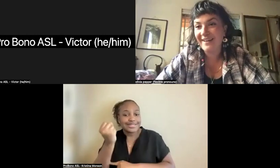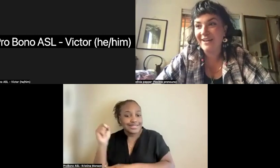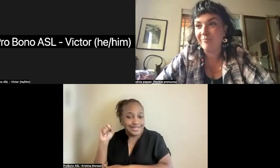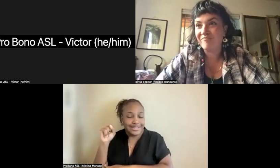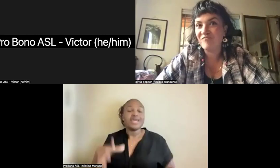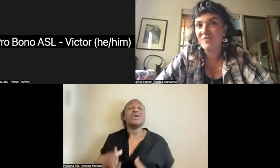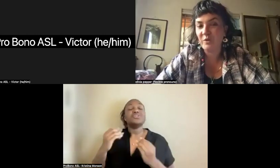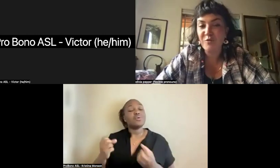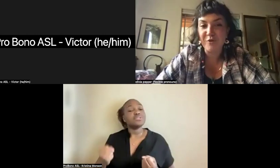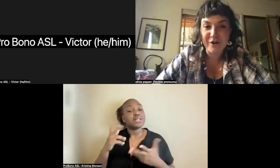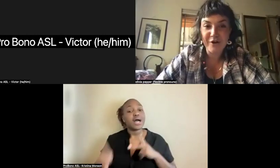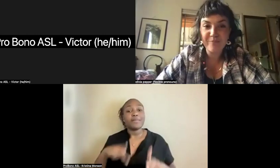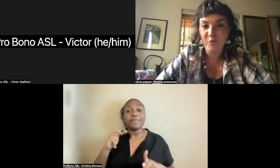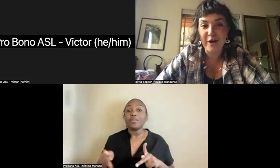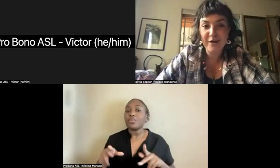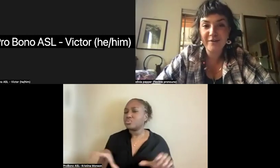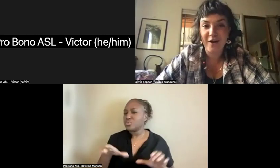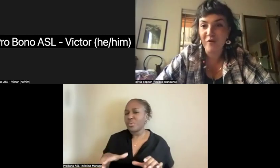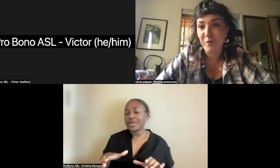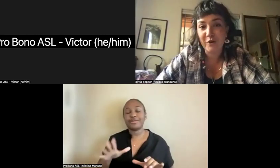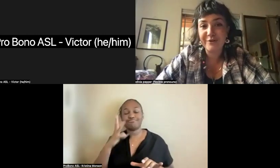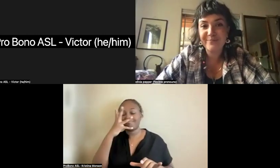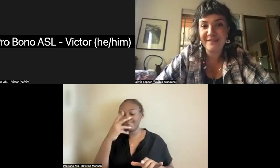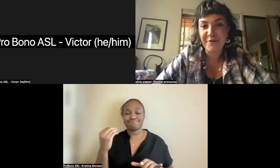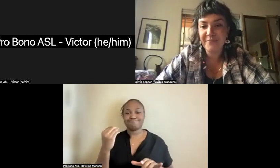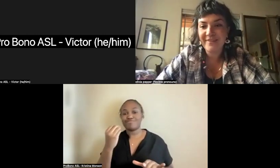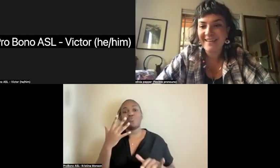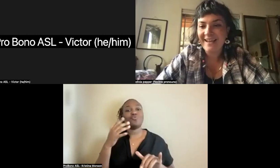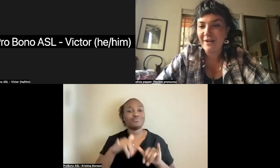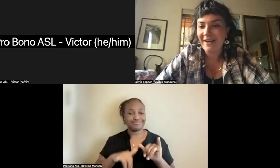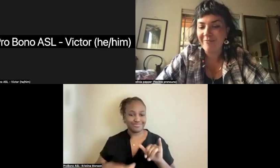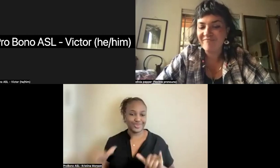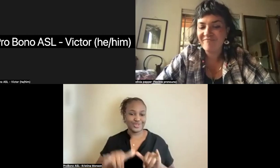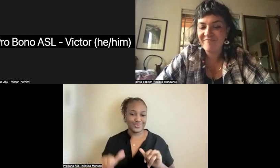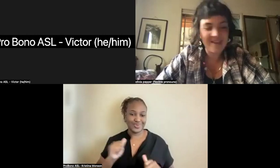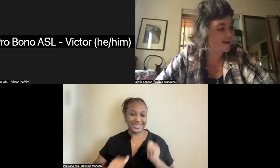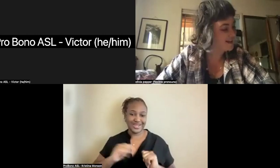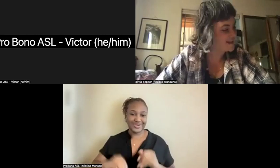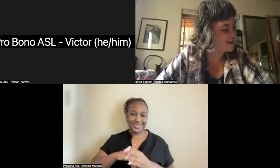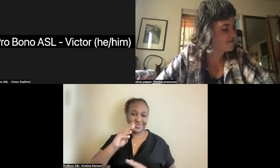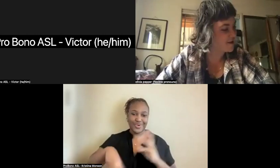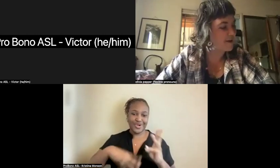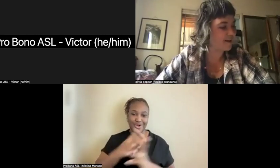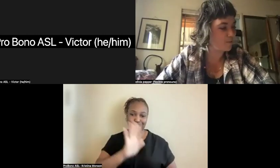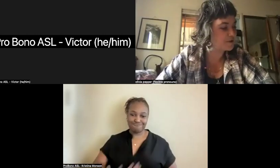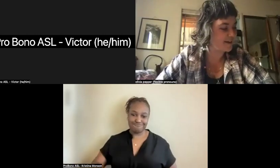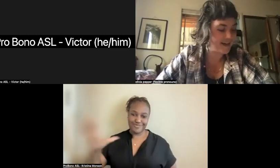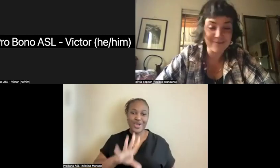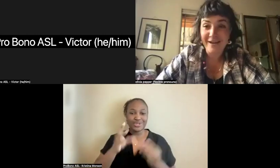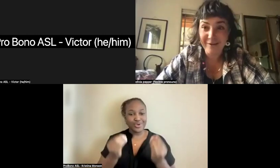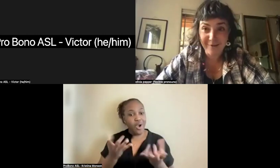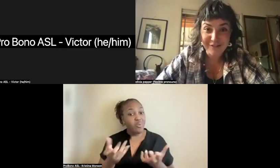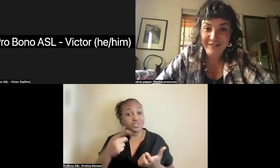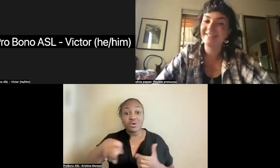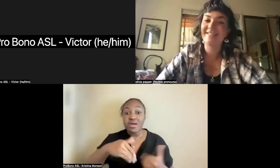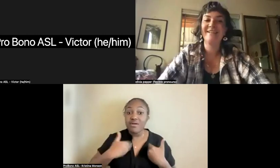ritual theater work all over the world. So I want to give anybody an opportunity to ask